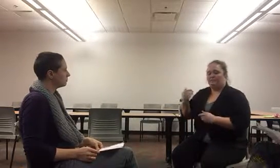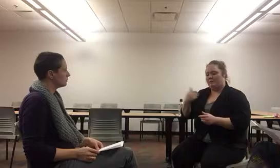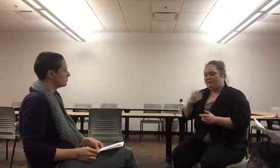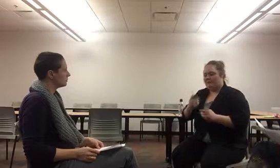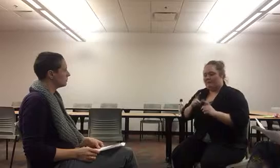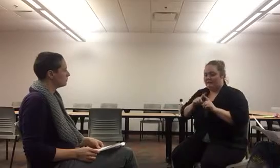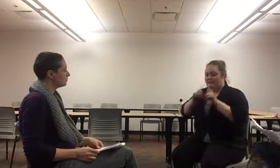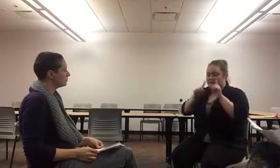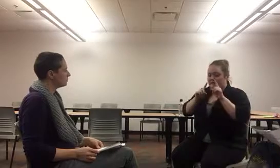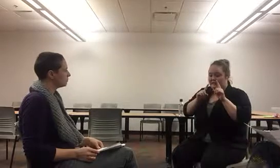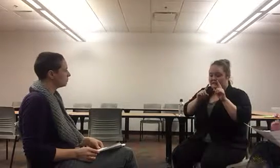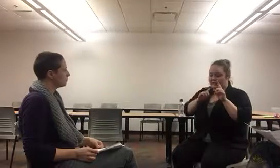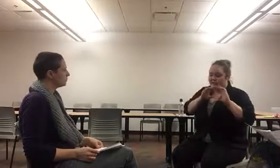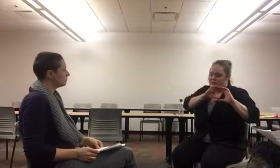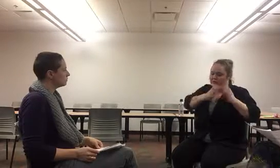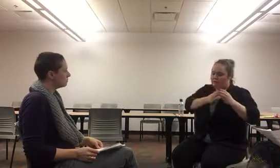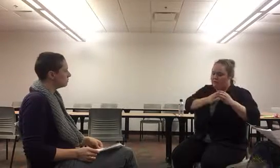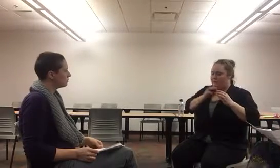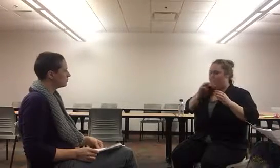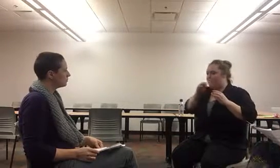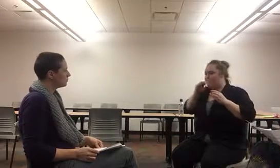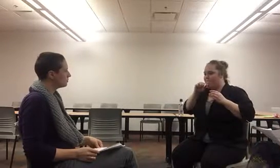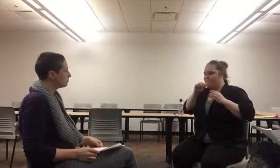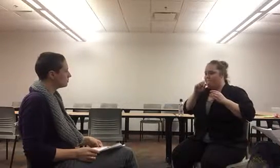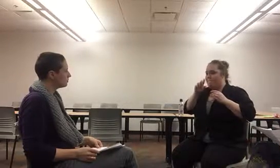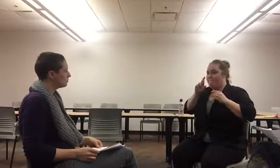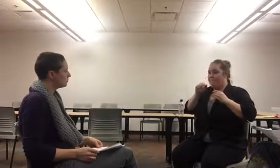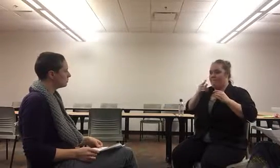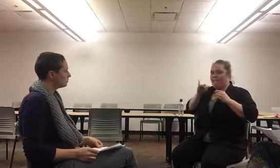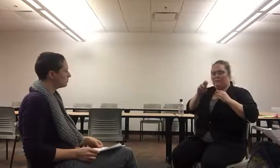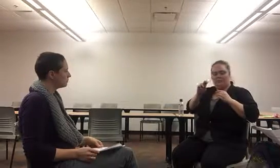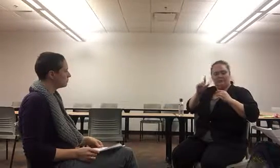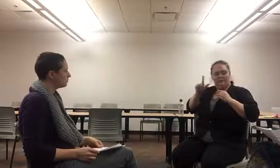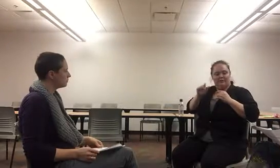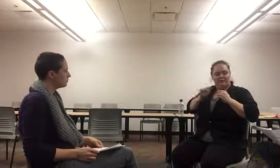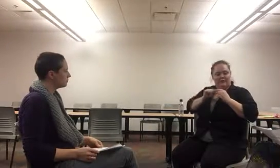As well as actions to actively remove rights and protections... Are really hitting home.